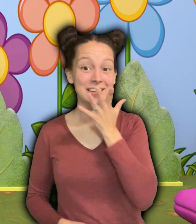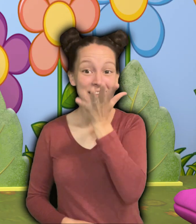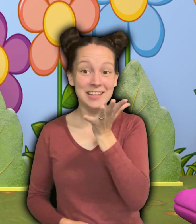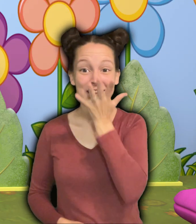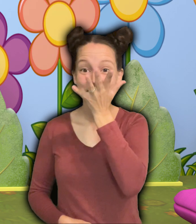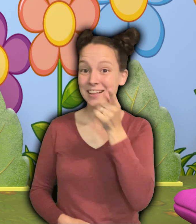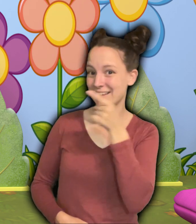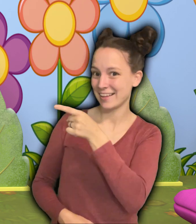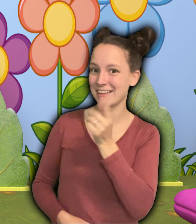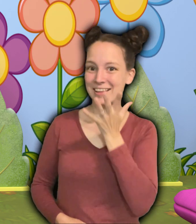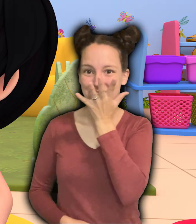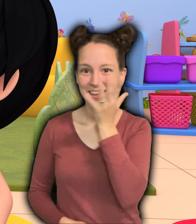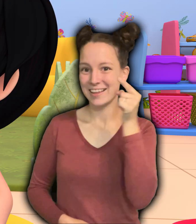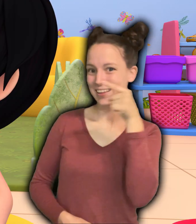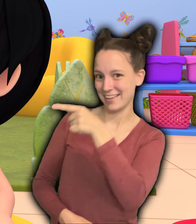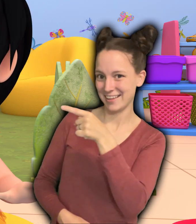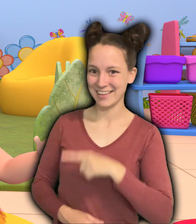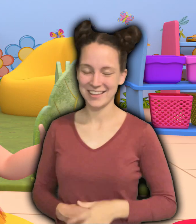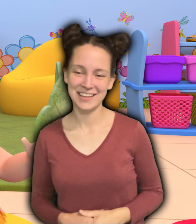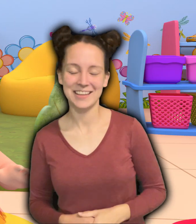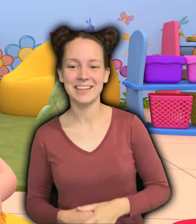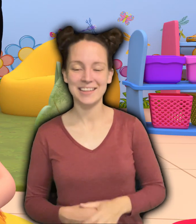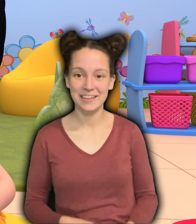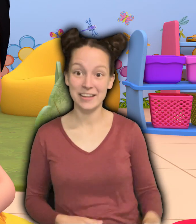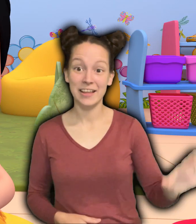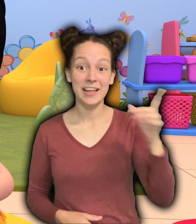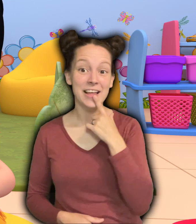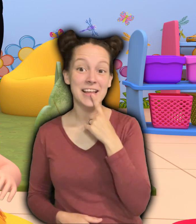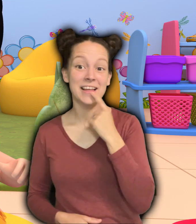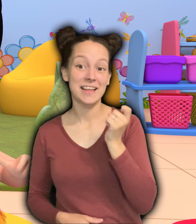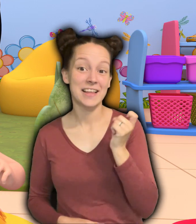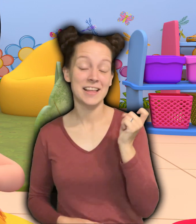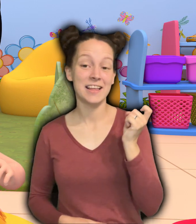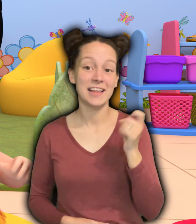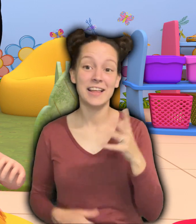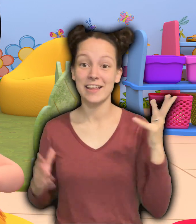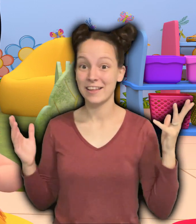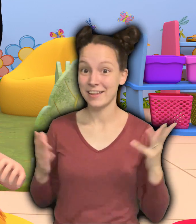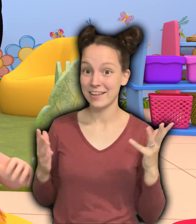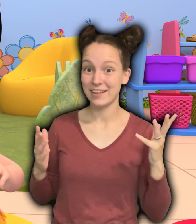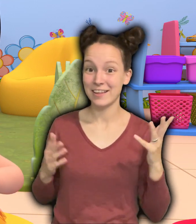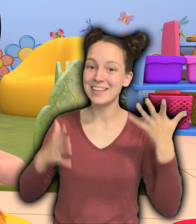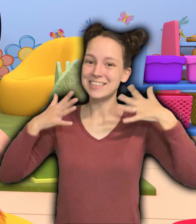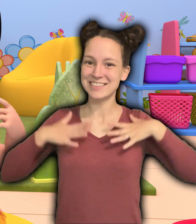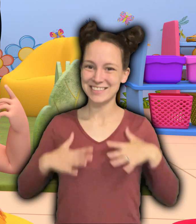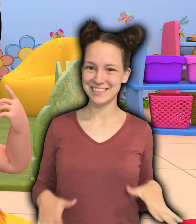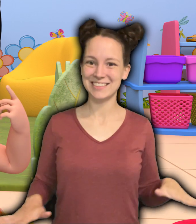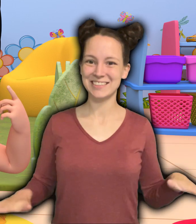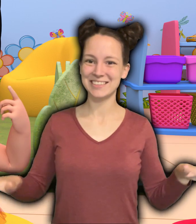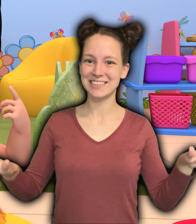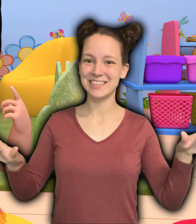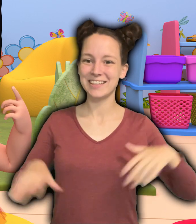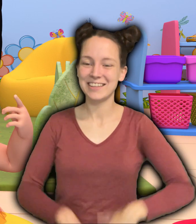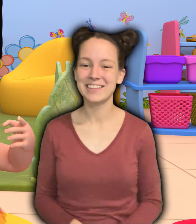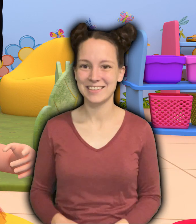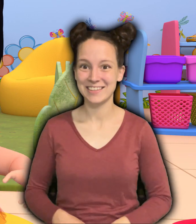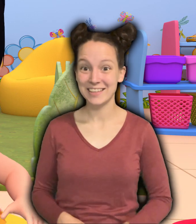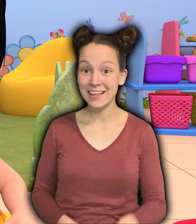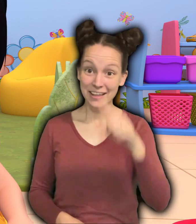there And red is like the dress you wear Black is the color of your hair,